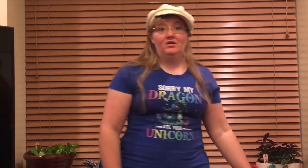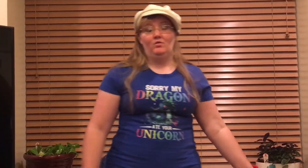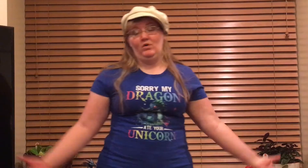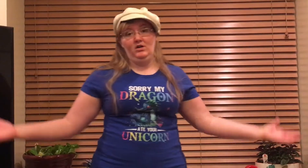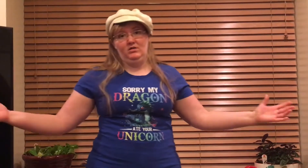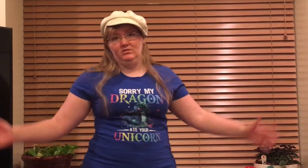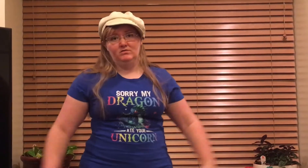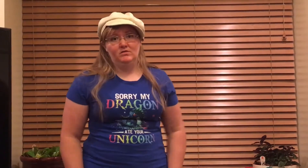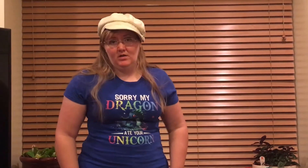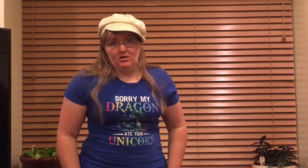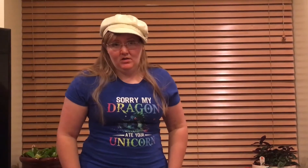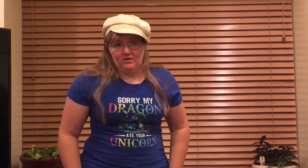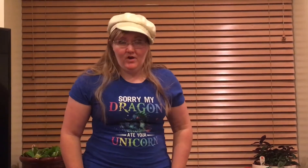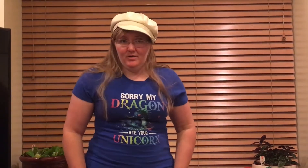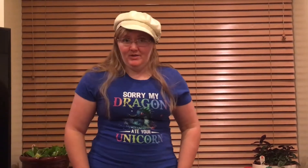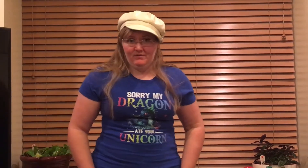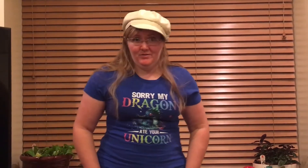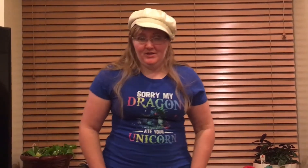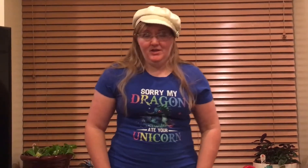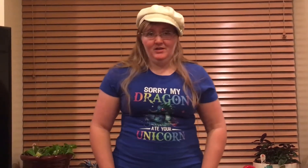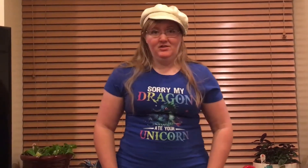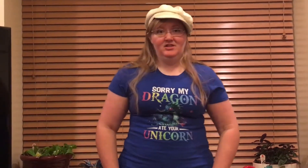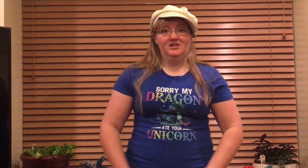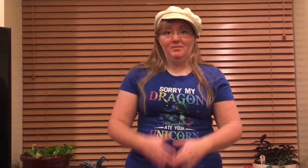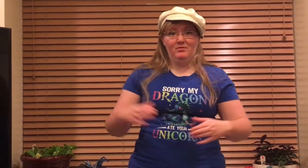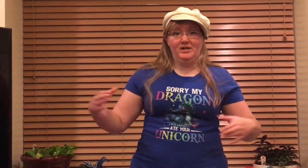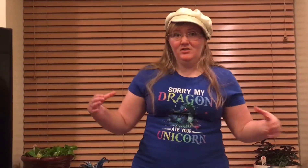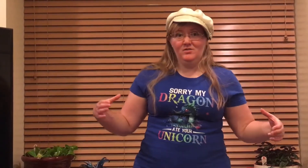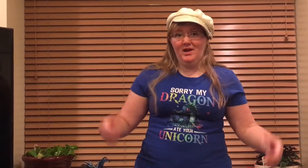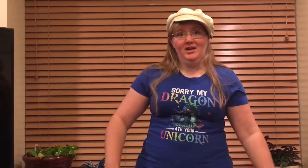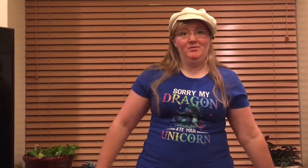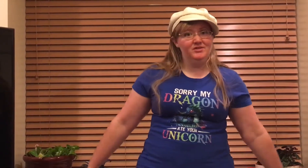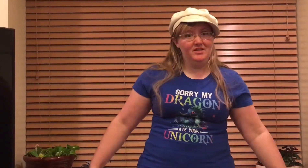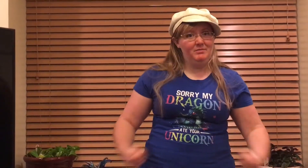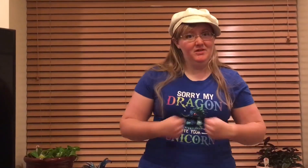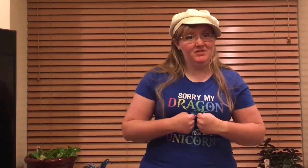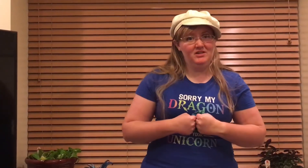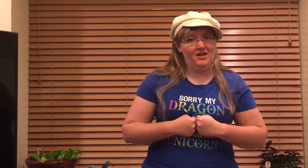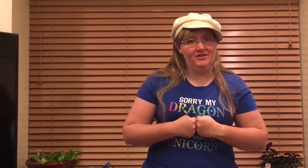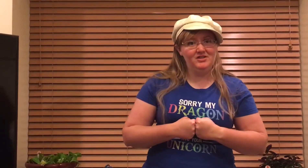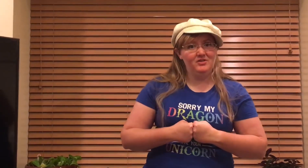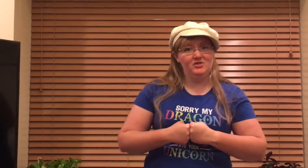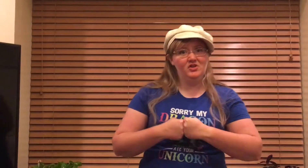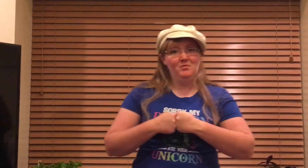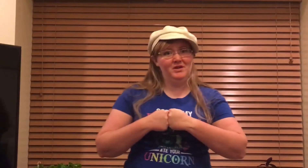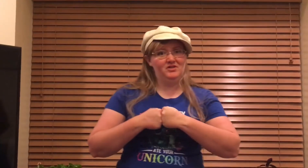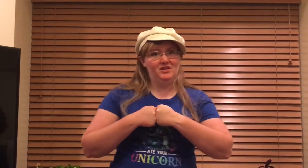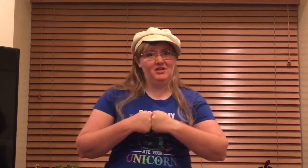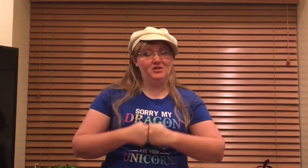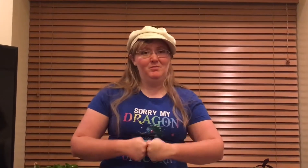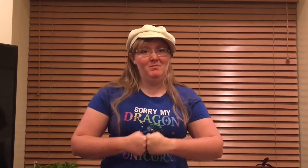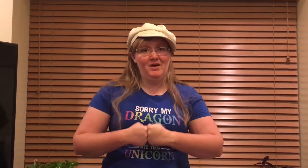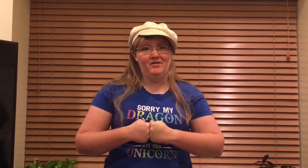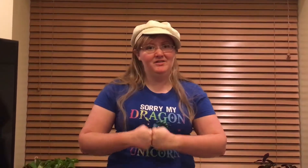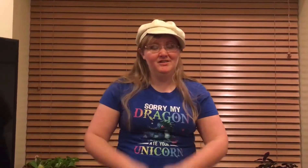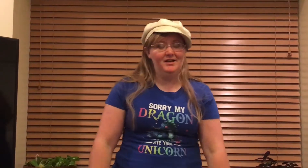Well, far be it from the king to separate two animals that appeared to love each other so much that they could be mother and son.